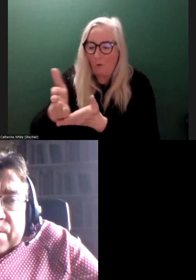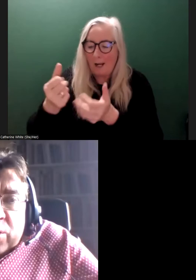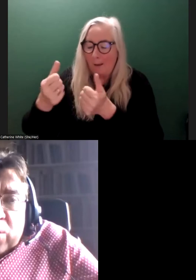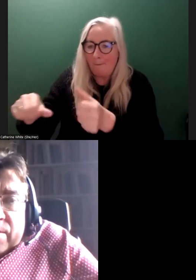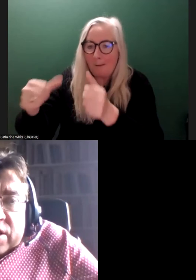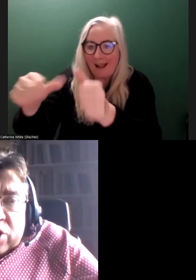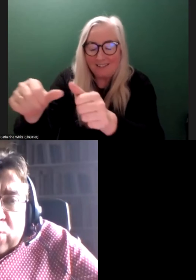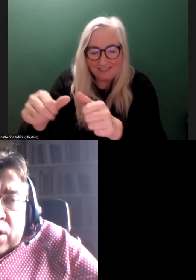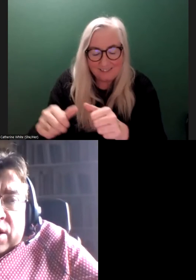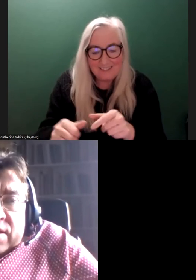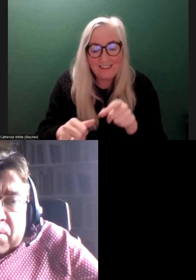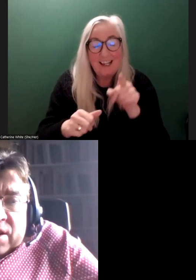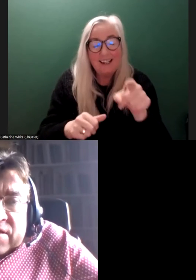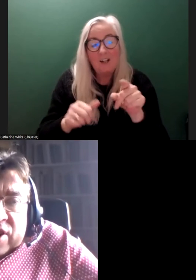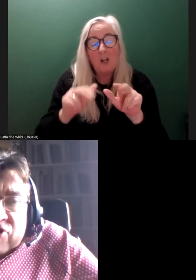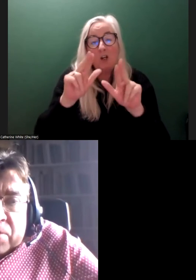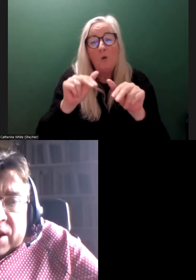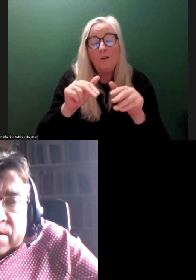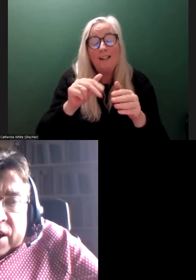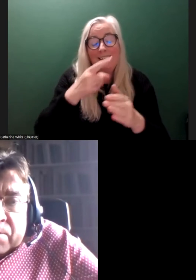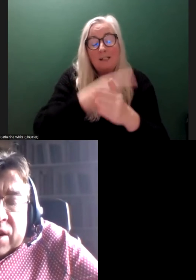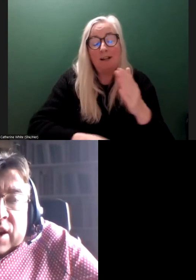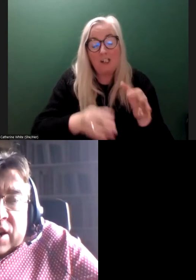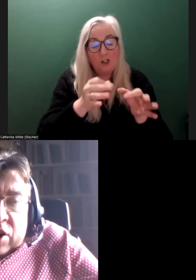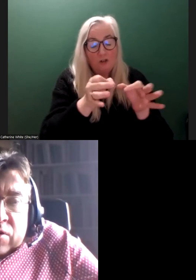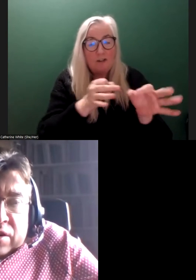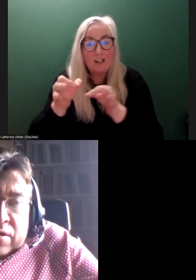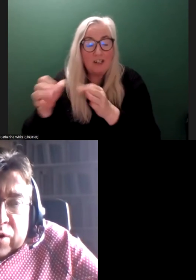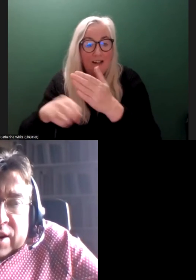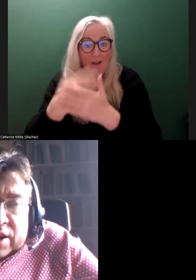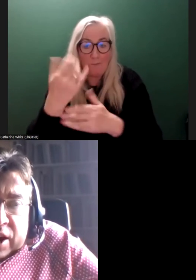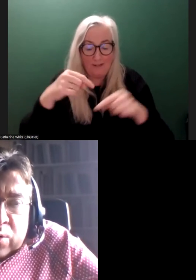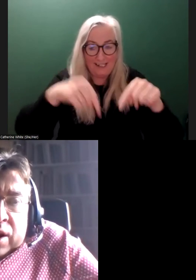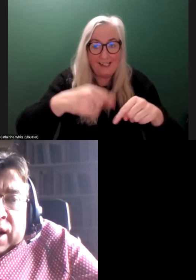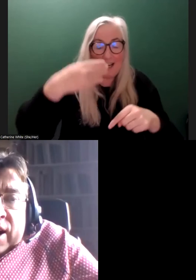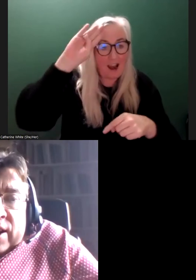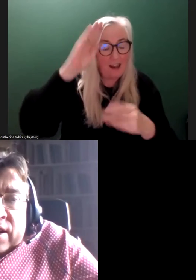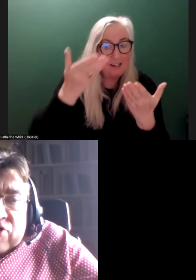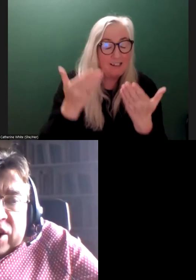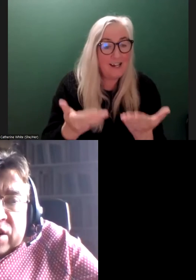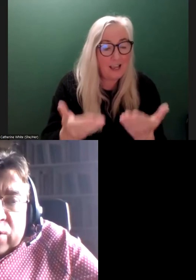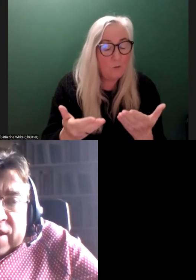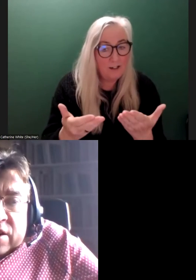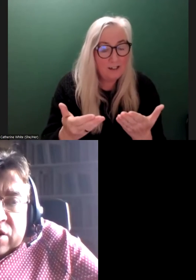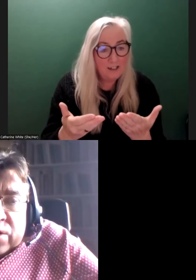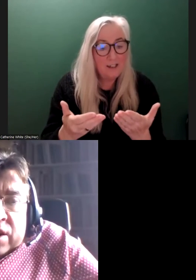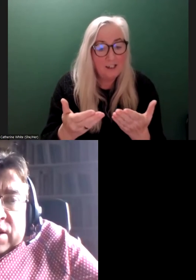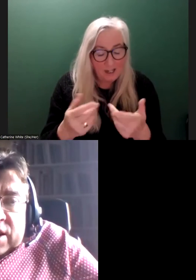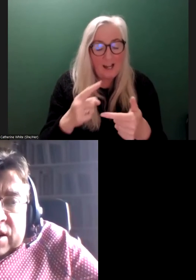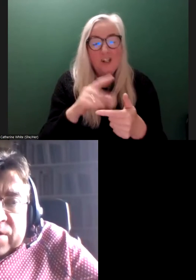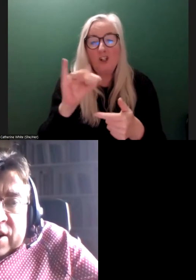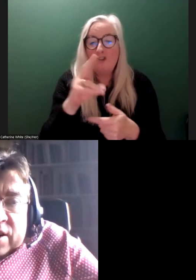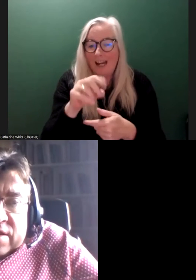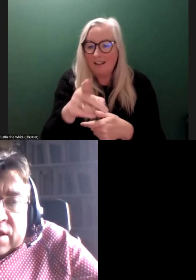is in view of the new disability strategy being developed in Ireland right now. And Jane goes on to note